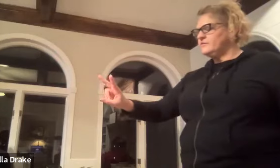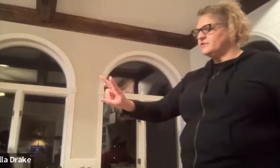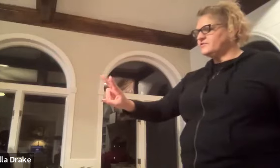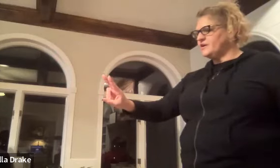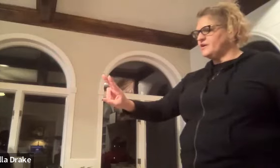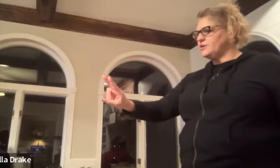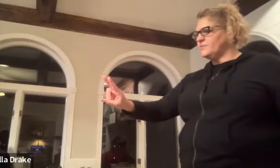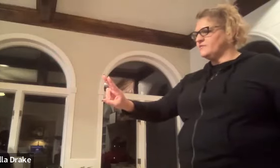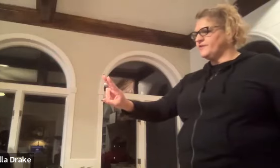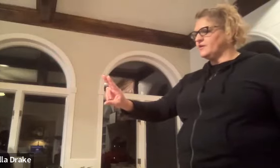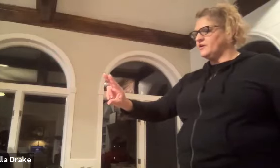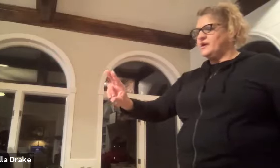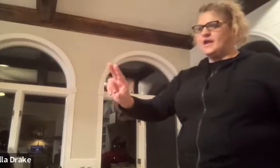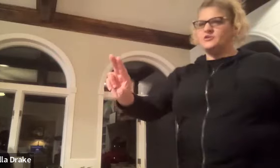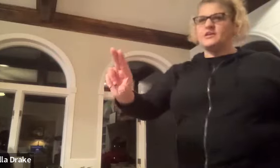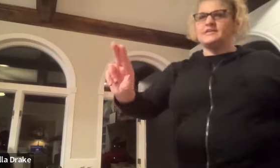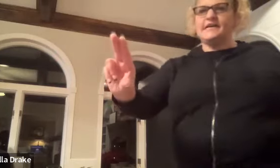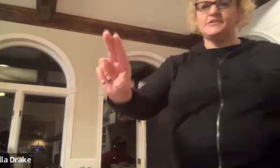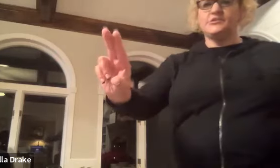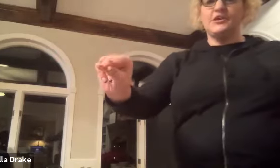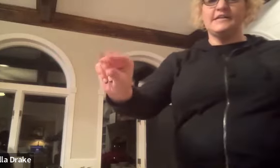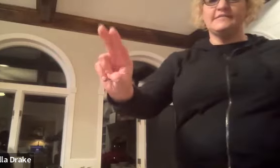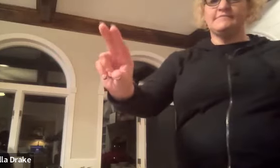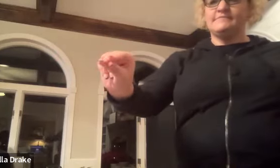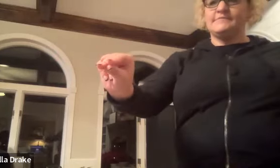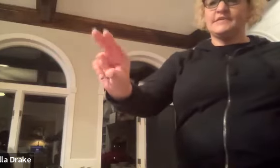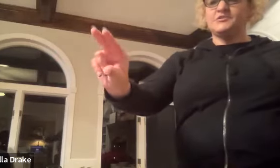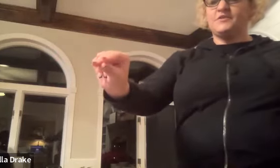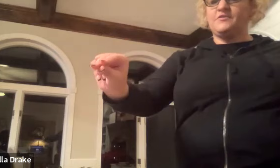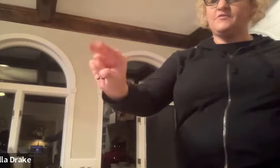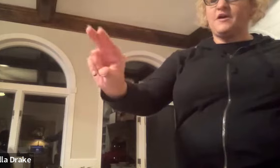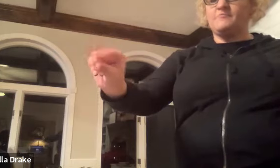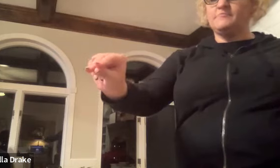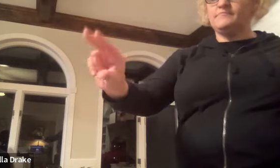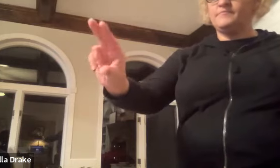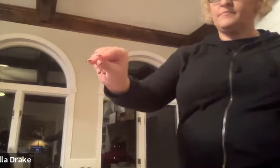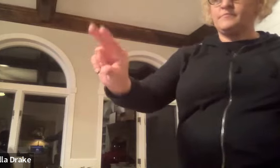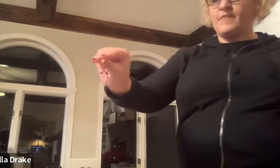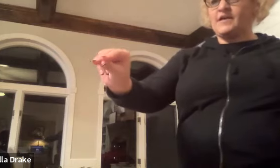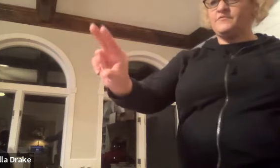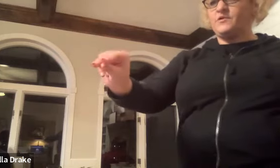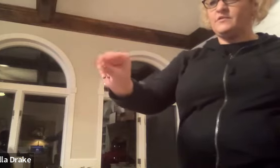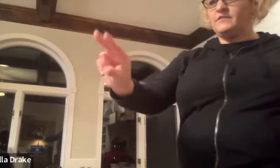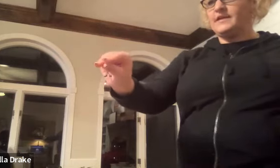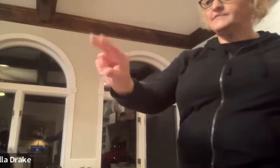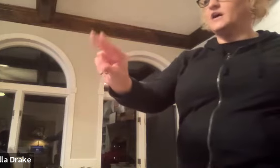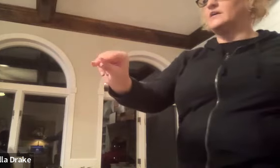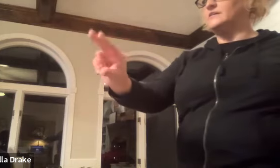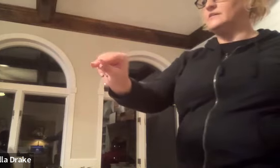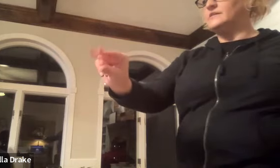first finger and your middle finger and you're going to touch you're going to touch it with your thumb back and forth like a duck stop